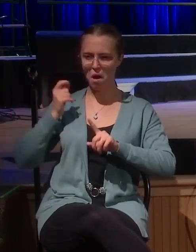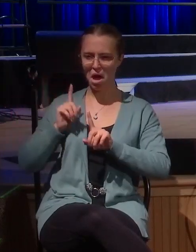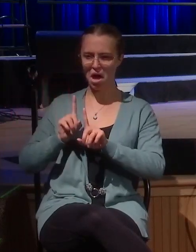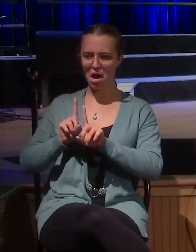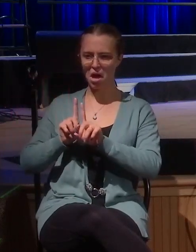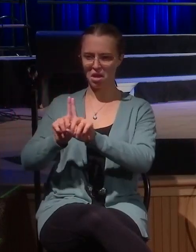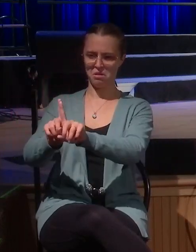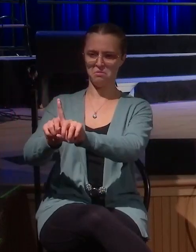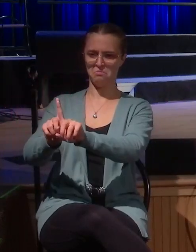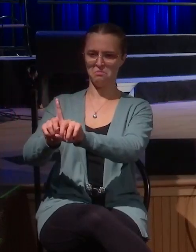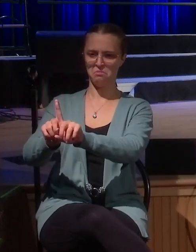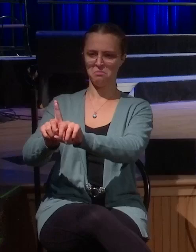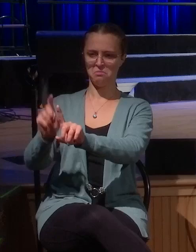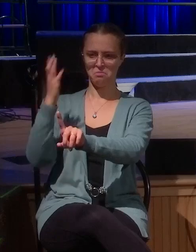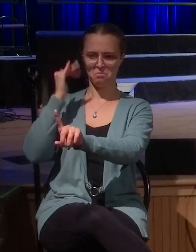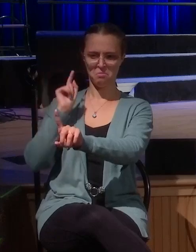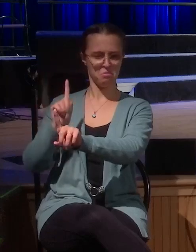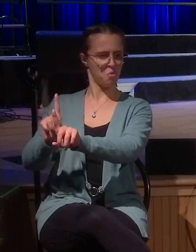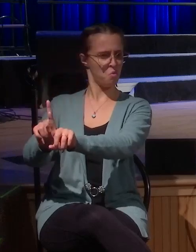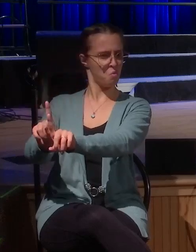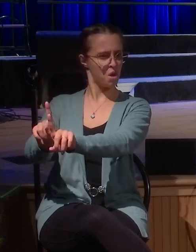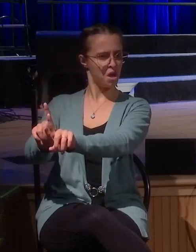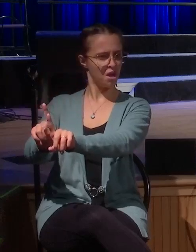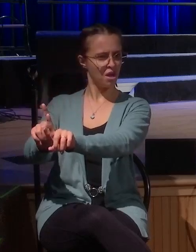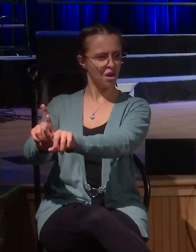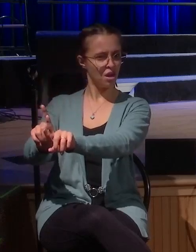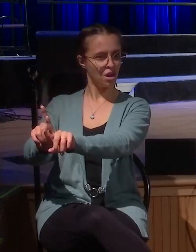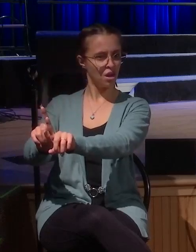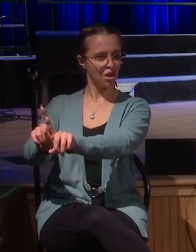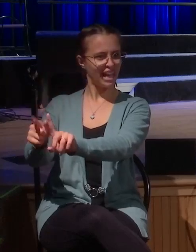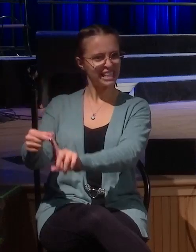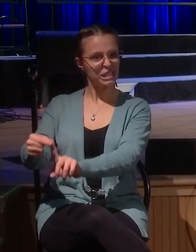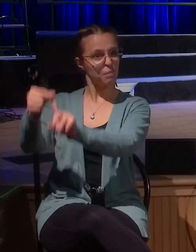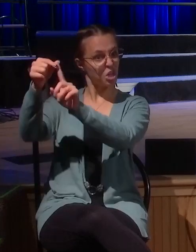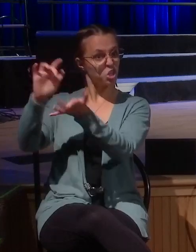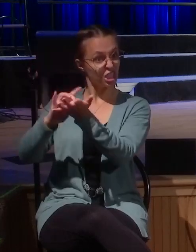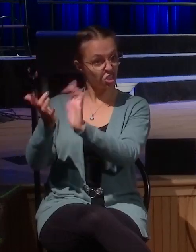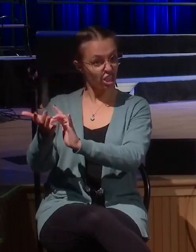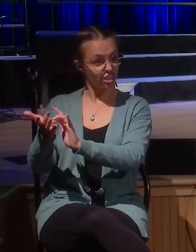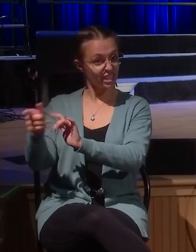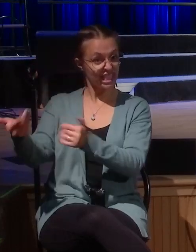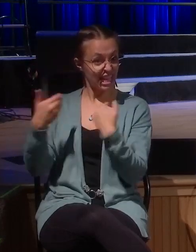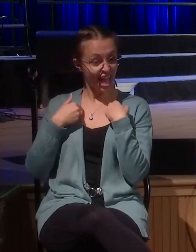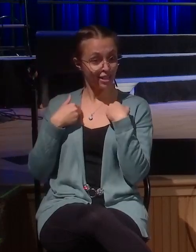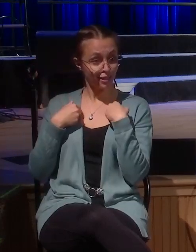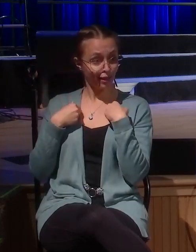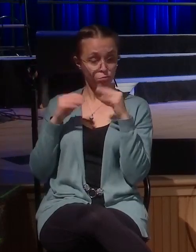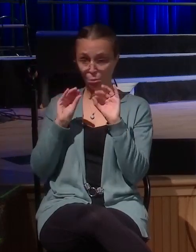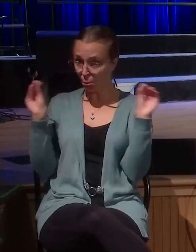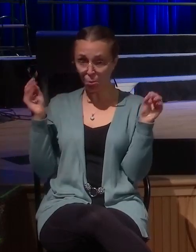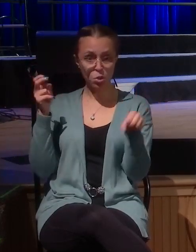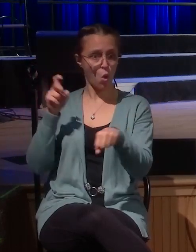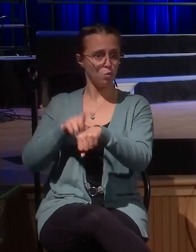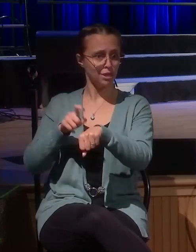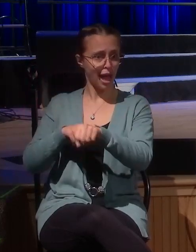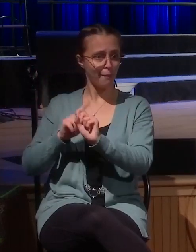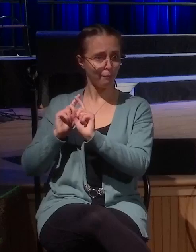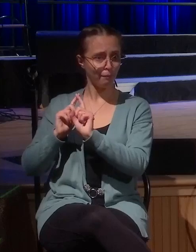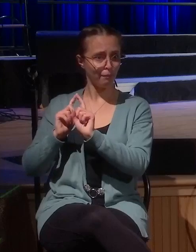not who you should be spending time with, especially Jesus. Do you know how short your time is? He's the only one that knows. Everyone knows the disciples are really